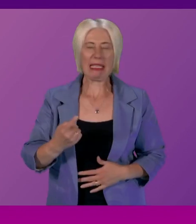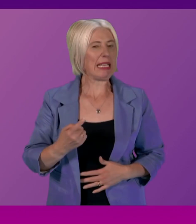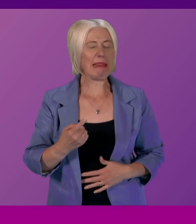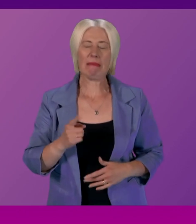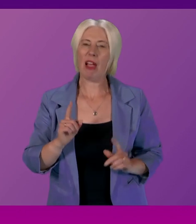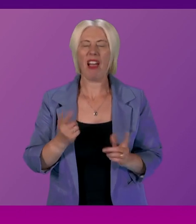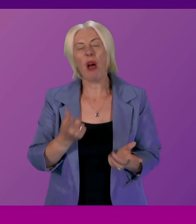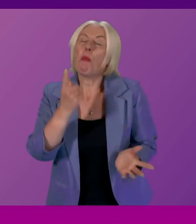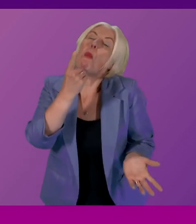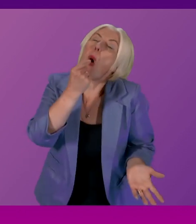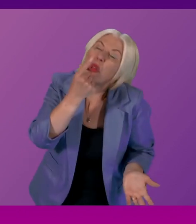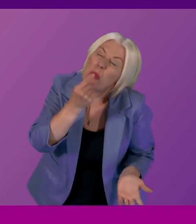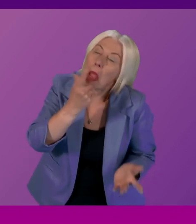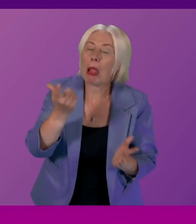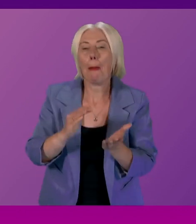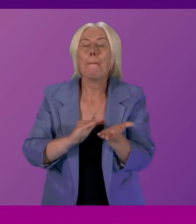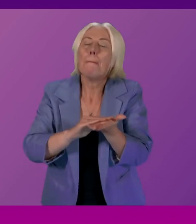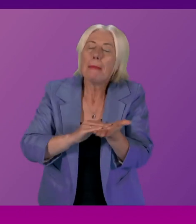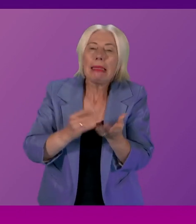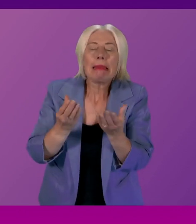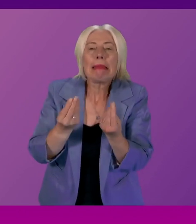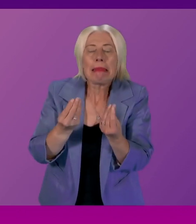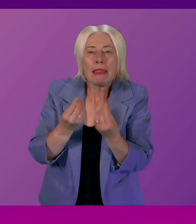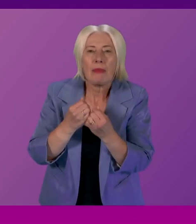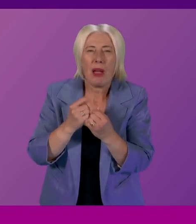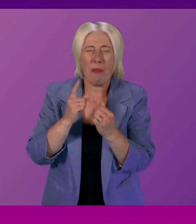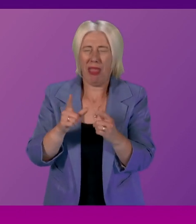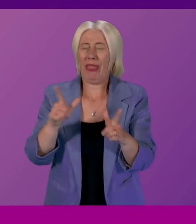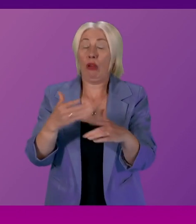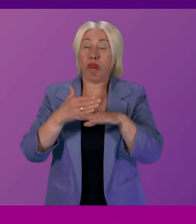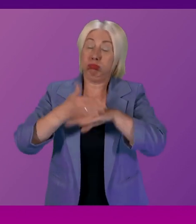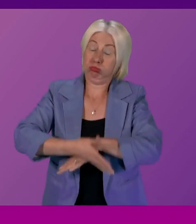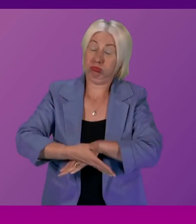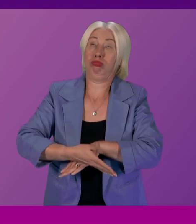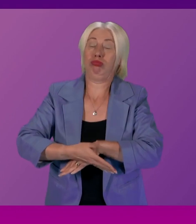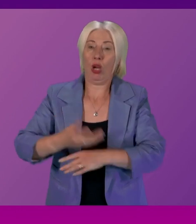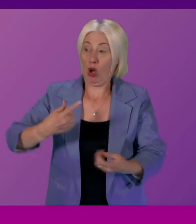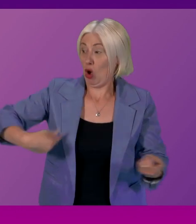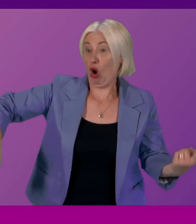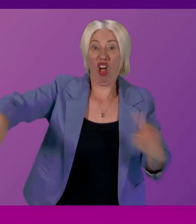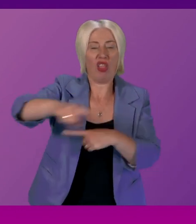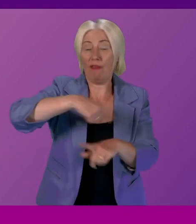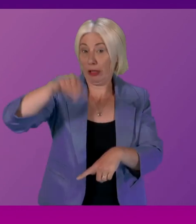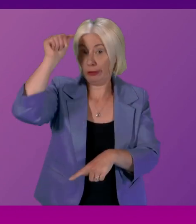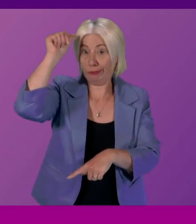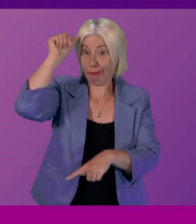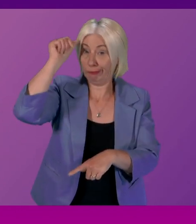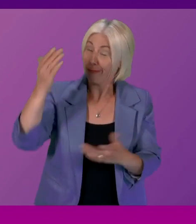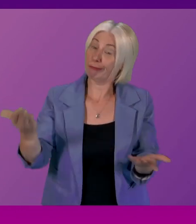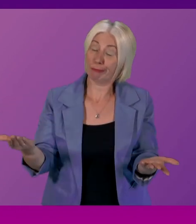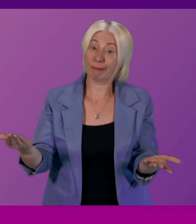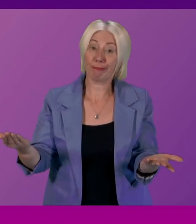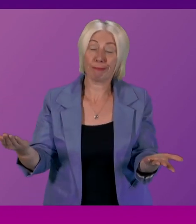possible and meaningful the scale of this task is very familiar to everyone sitting around this table today